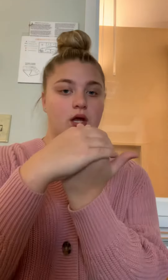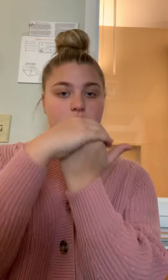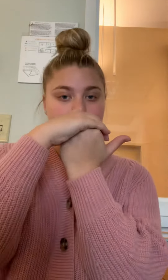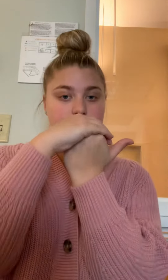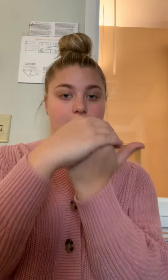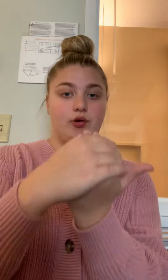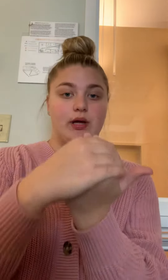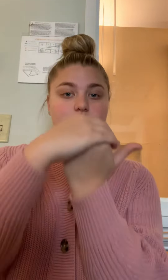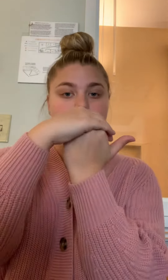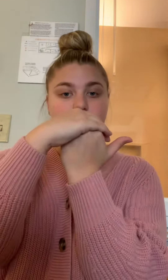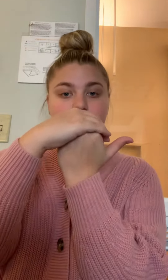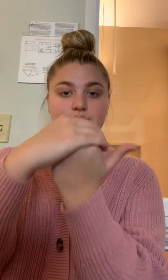Sandwich.